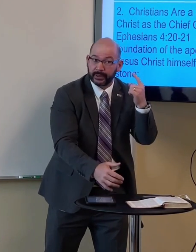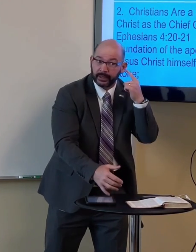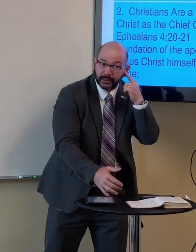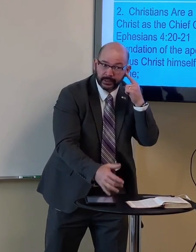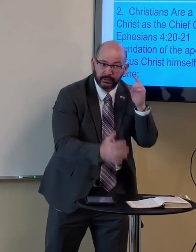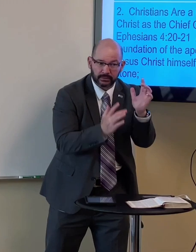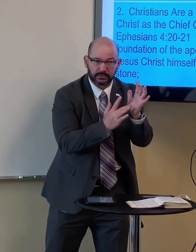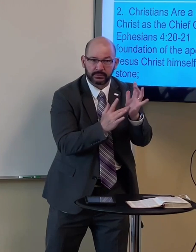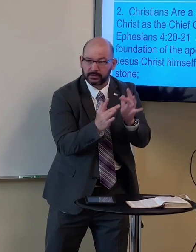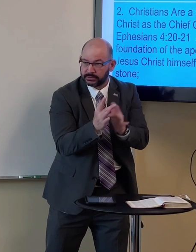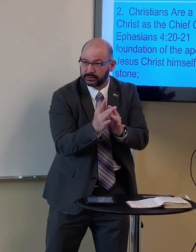they heard his words